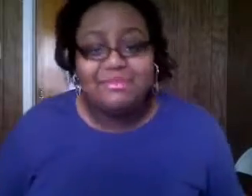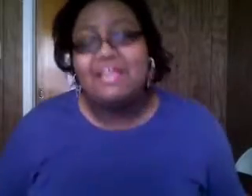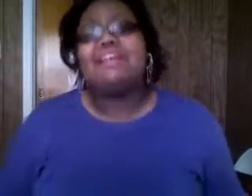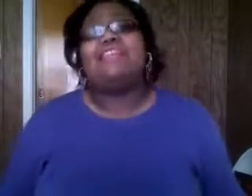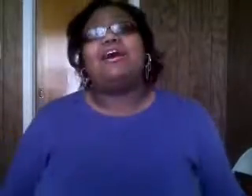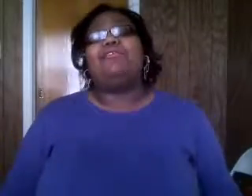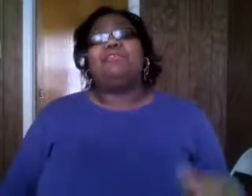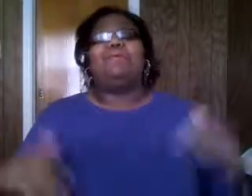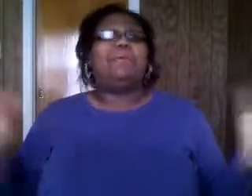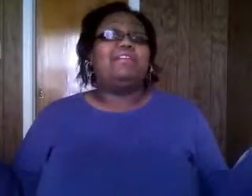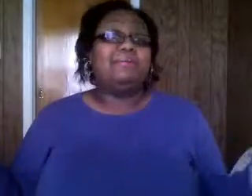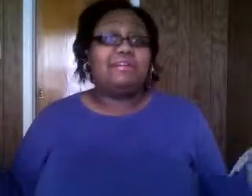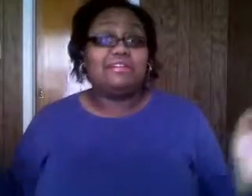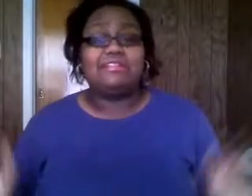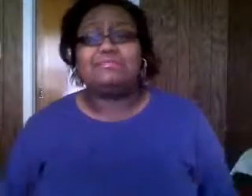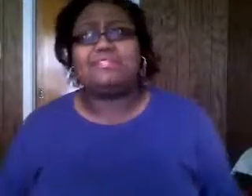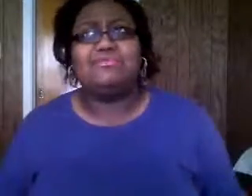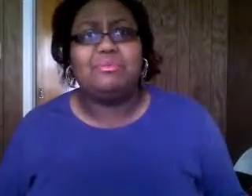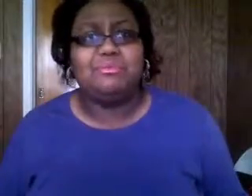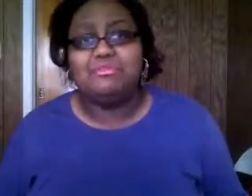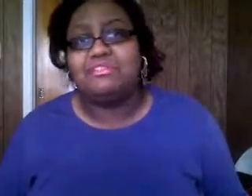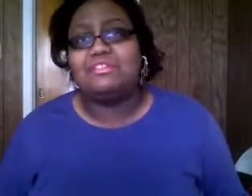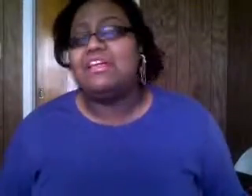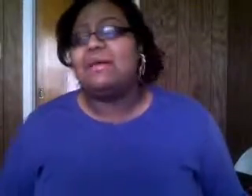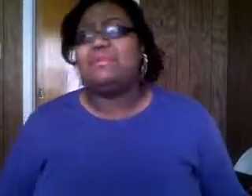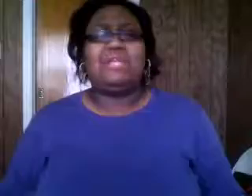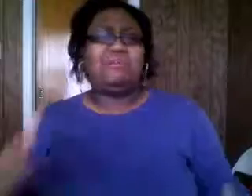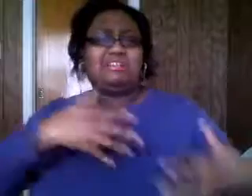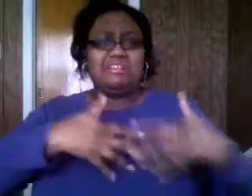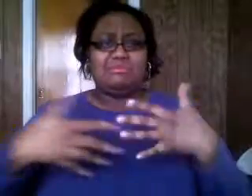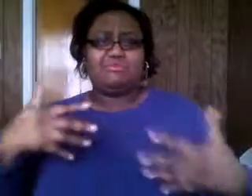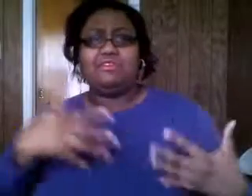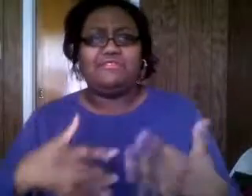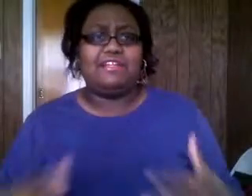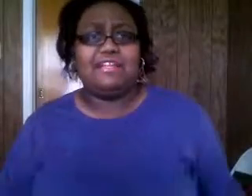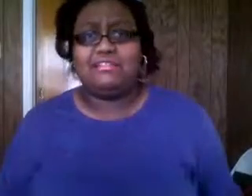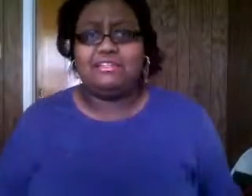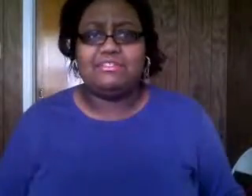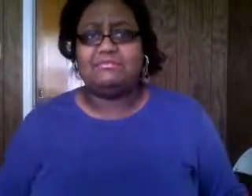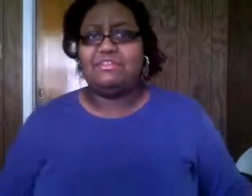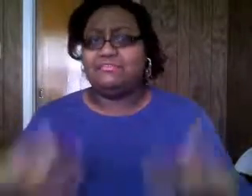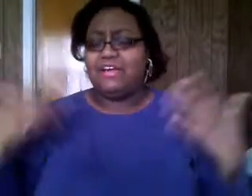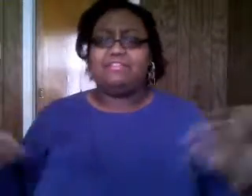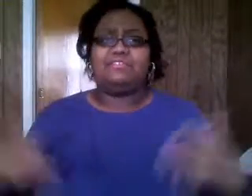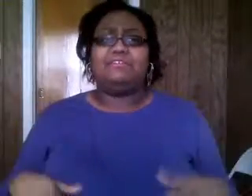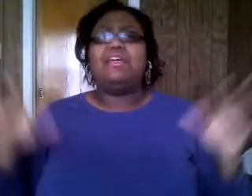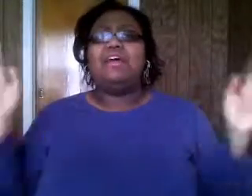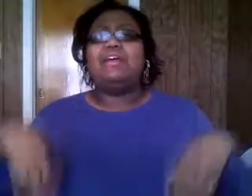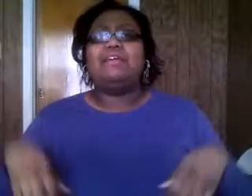now apparently they would hug it it was like two women who knew each other but the way they would hug it was rough i thought they was getting ready to fight you know it was